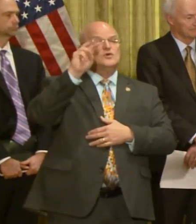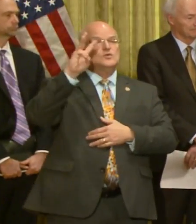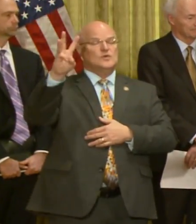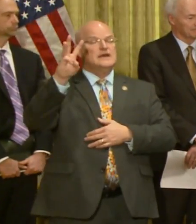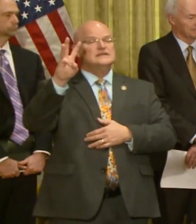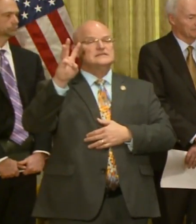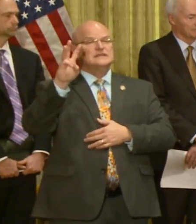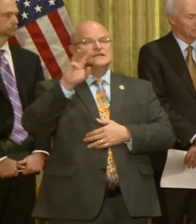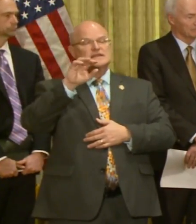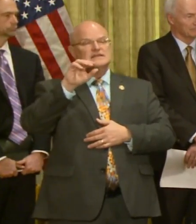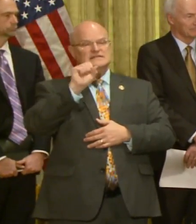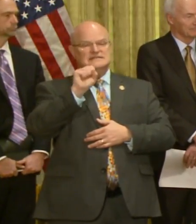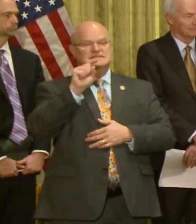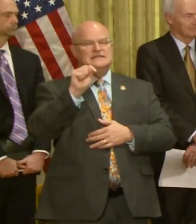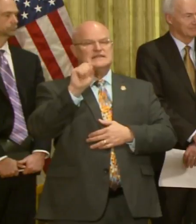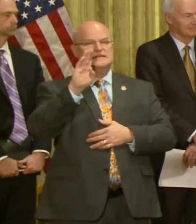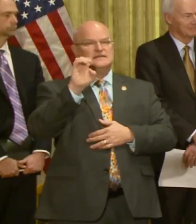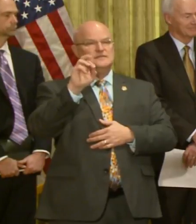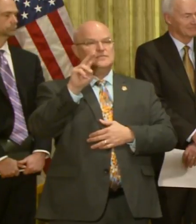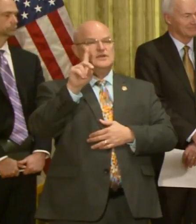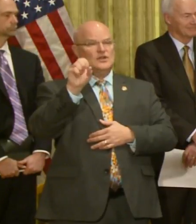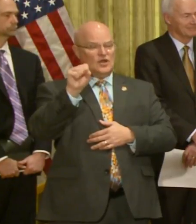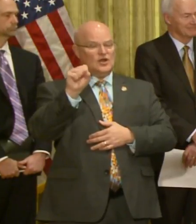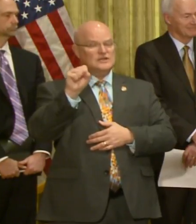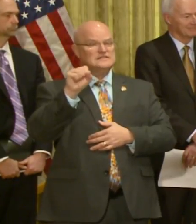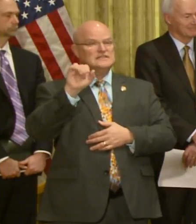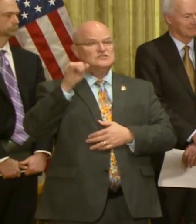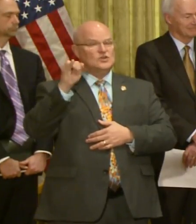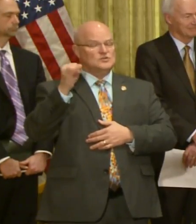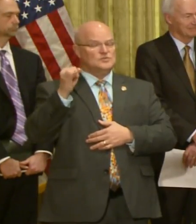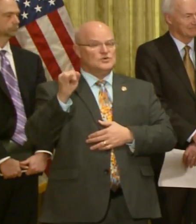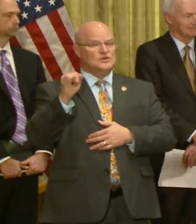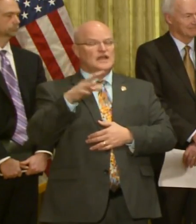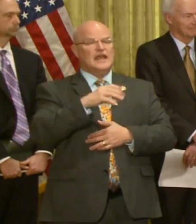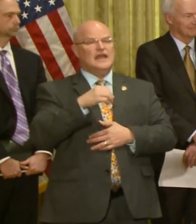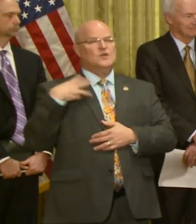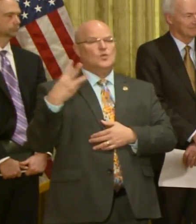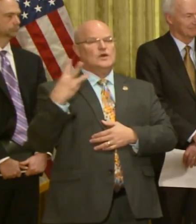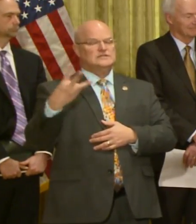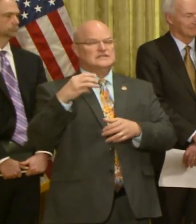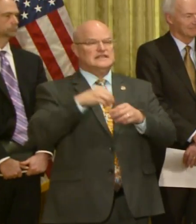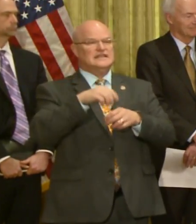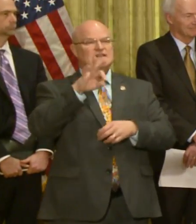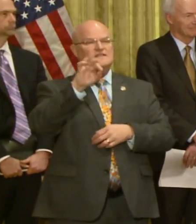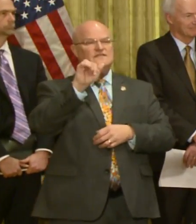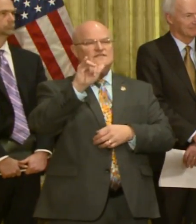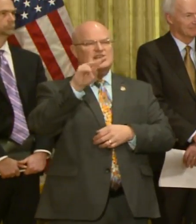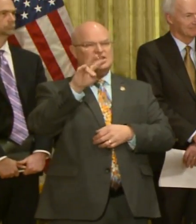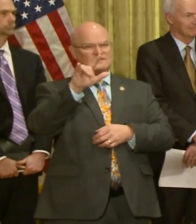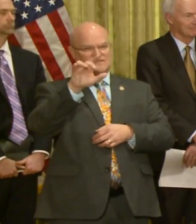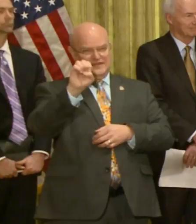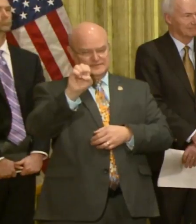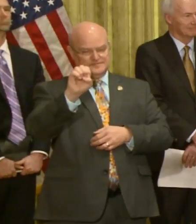Bernard's in Jonesboro, UAMS of course, and Washington Regional in Fayetteville.